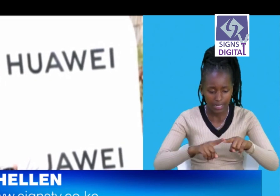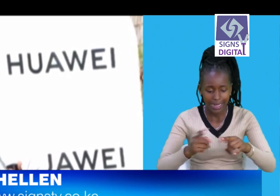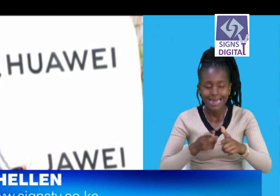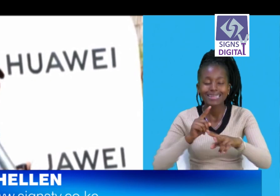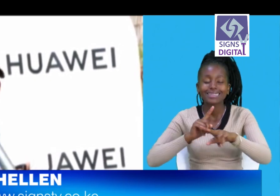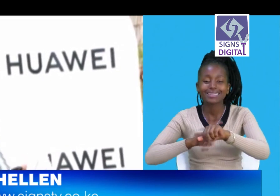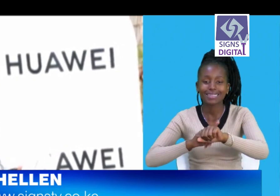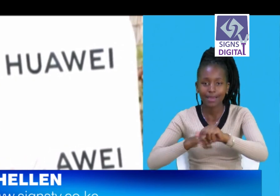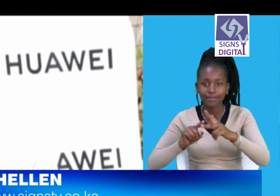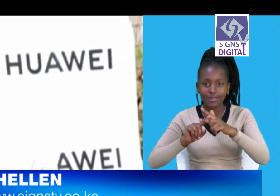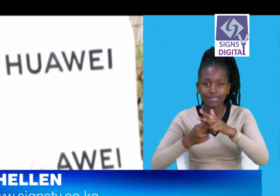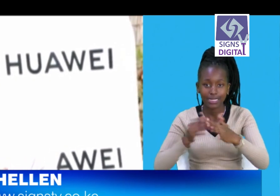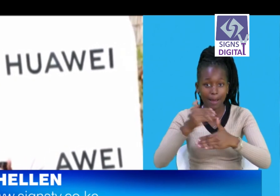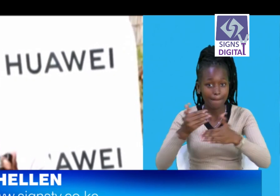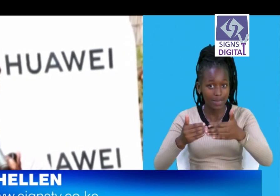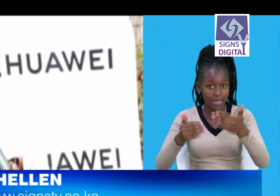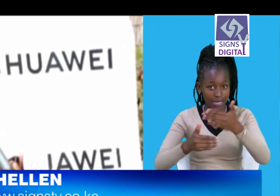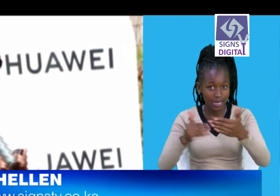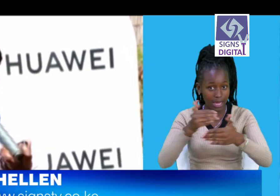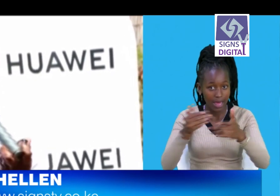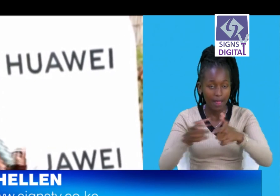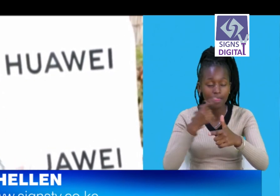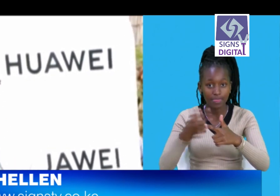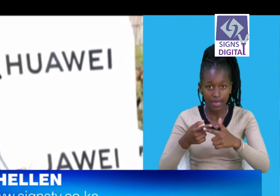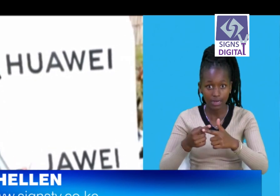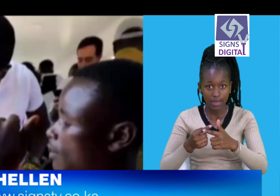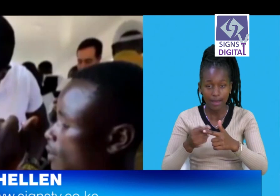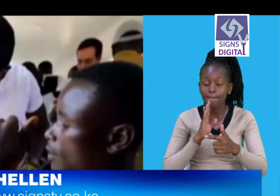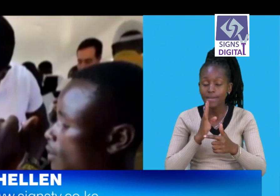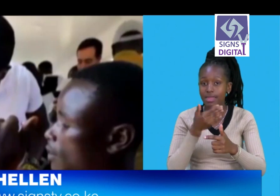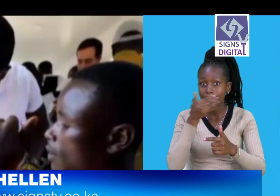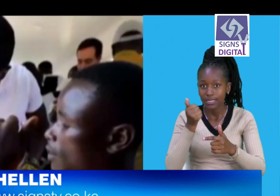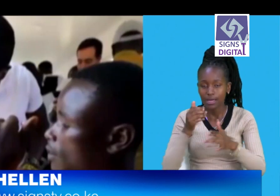utajenga vitu ambaza ata wale wakitoka england wakija hapa wakitoka maoke